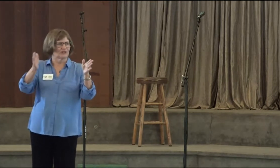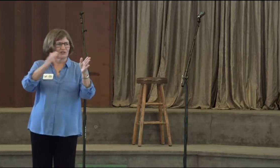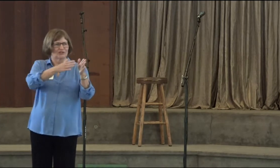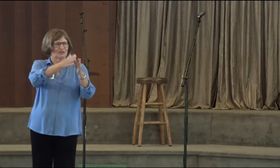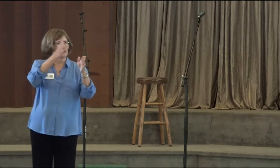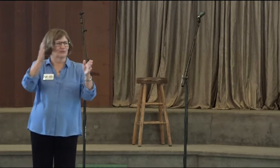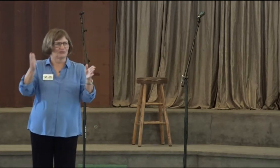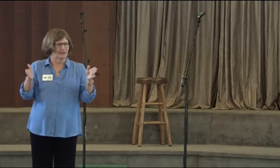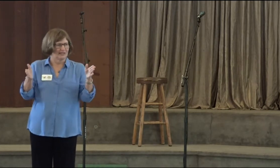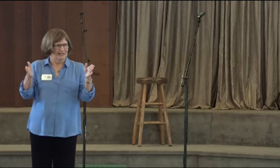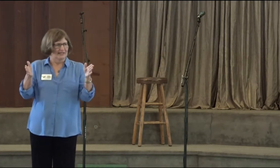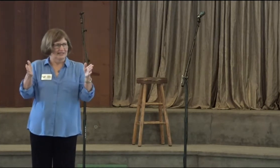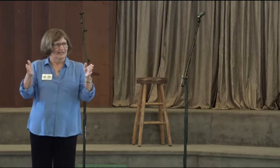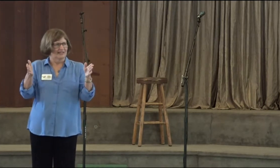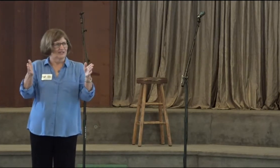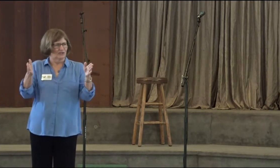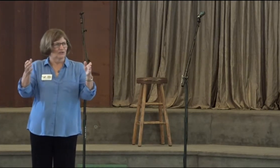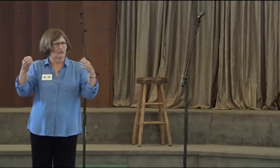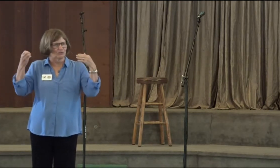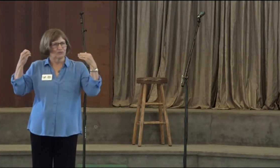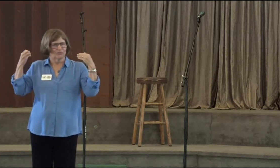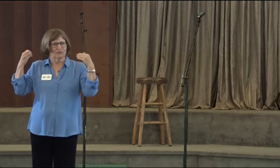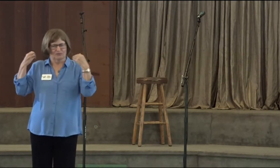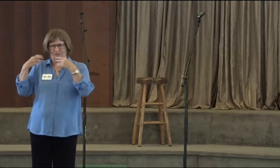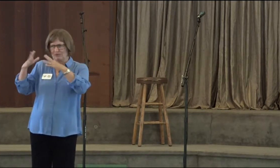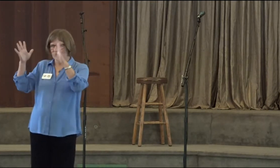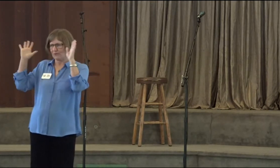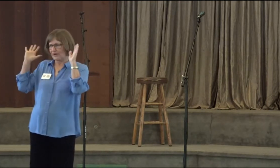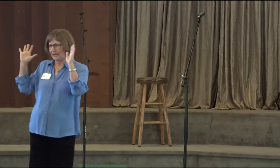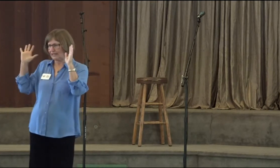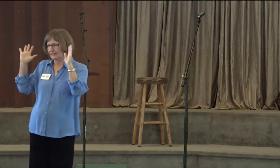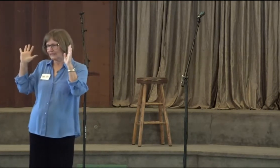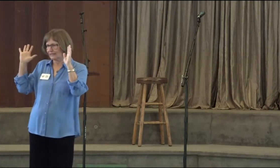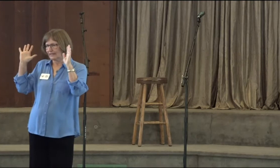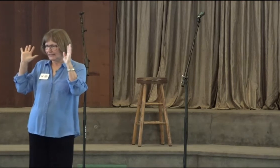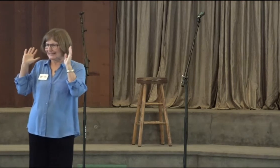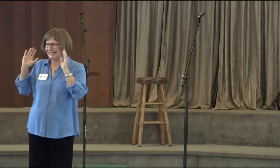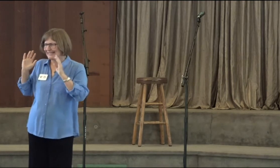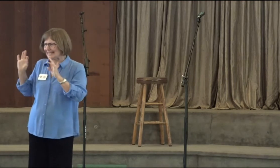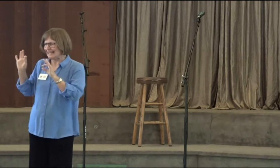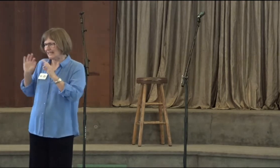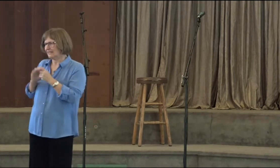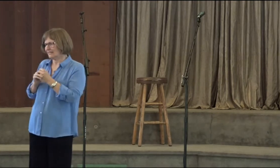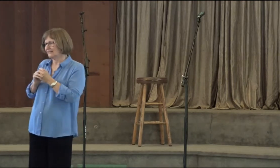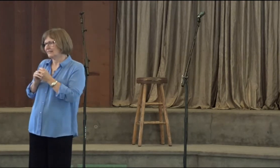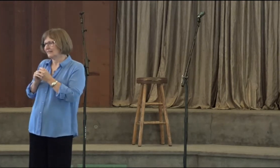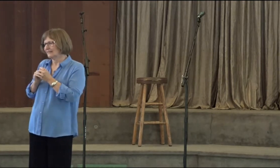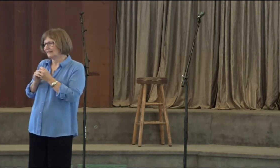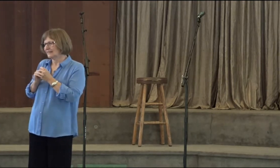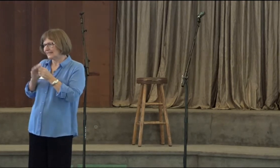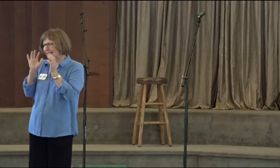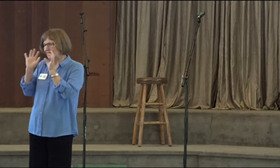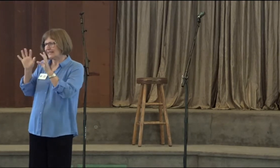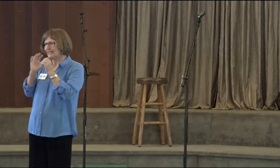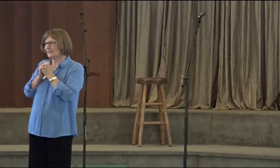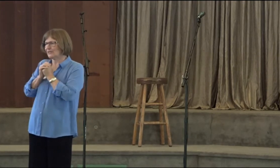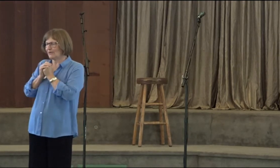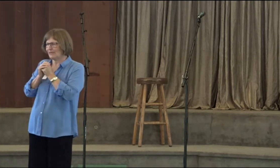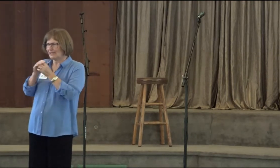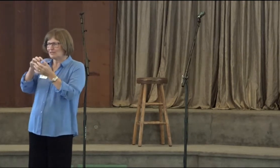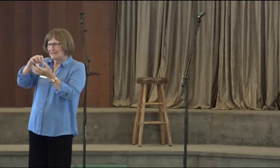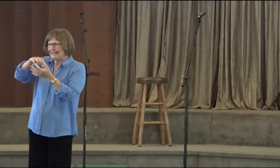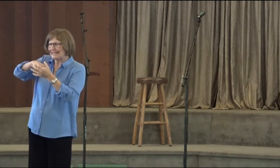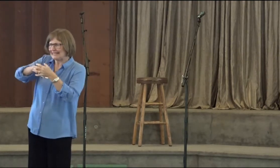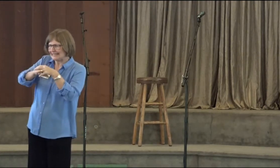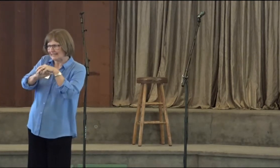here to learn to do to break away and to see to see clearly